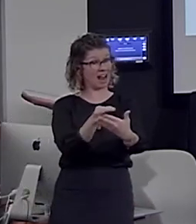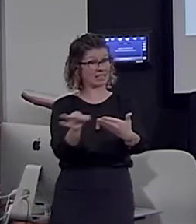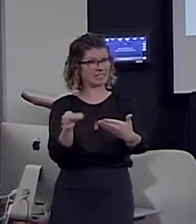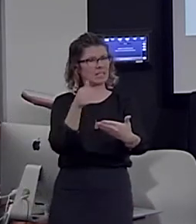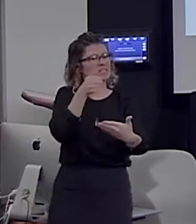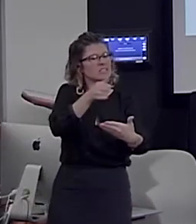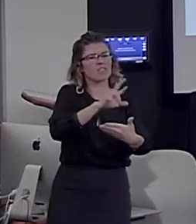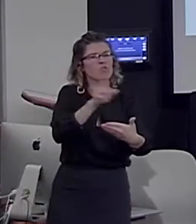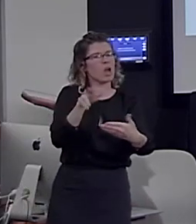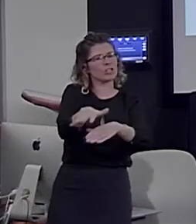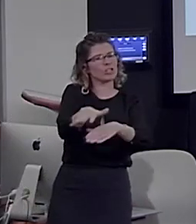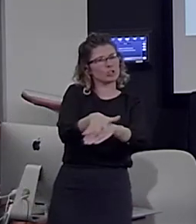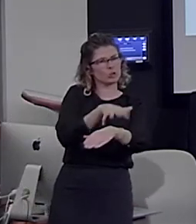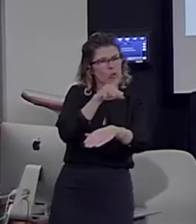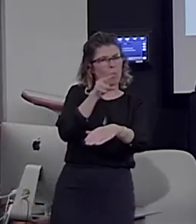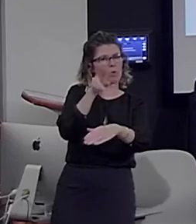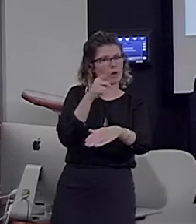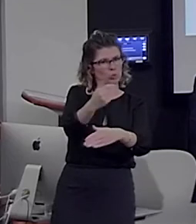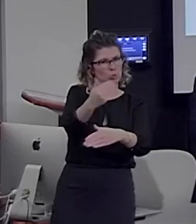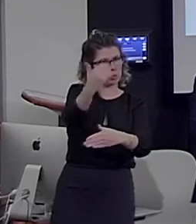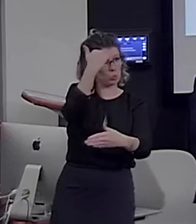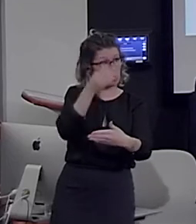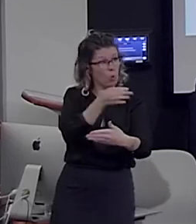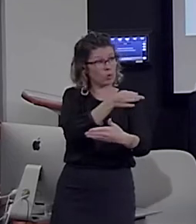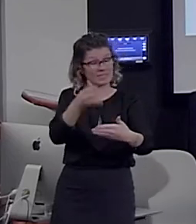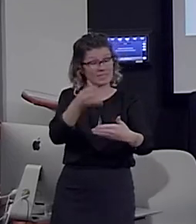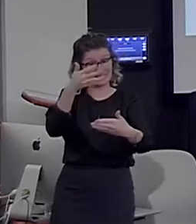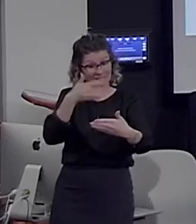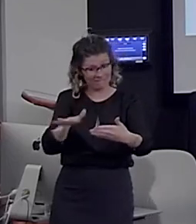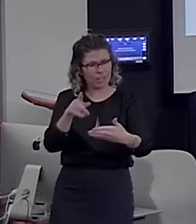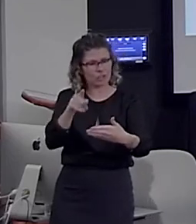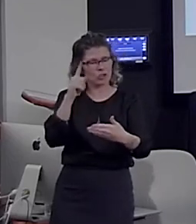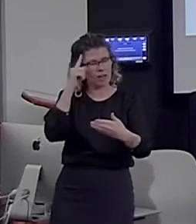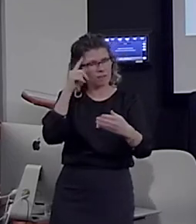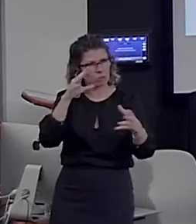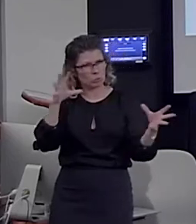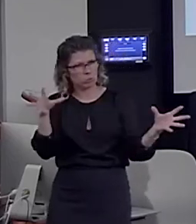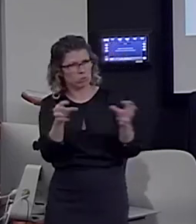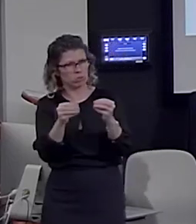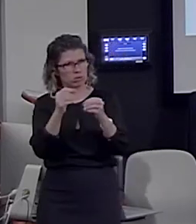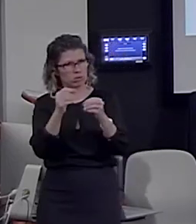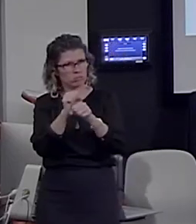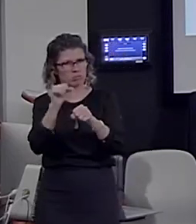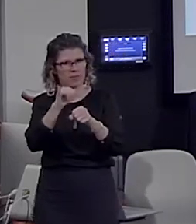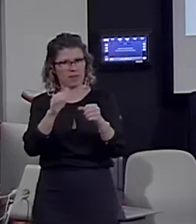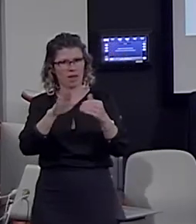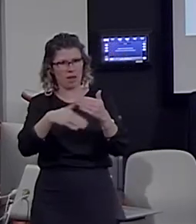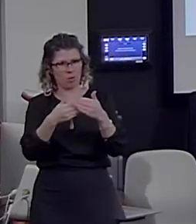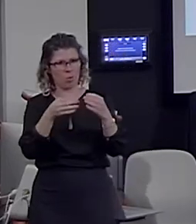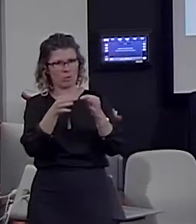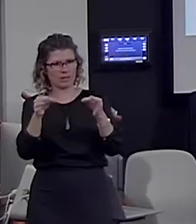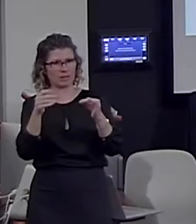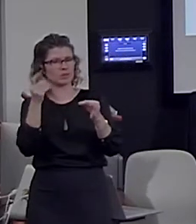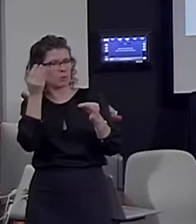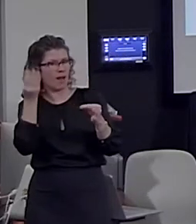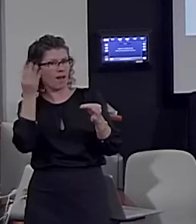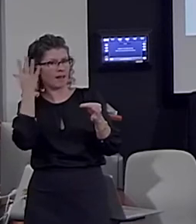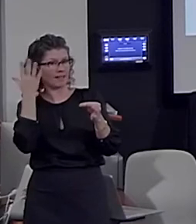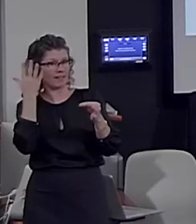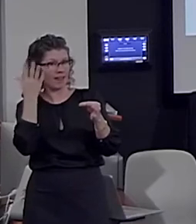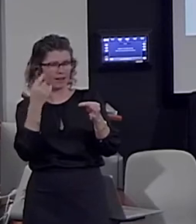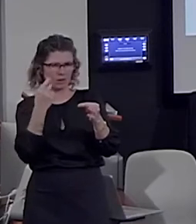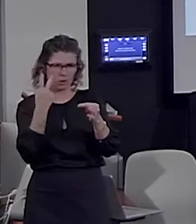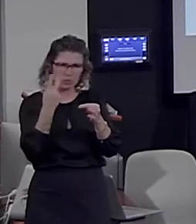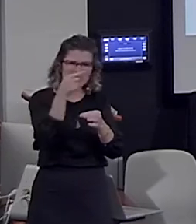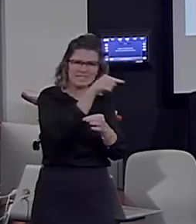you have a lot of work to do, which is indexed by this activation. But our study is nice also because we can look